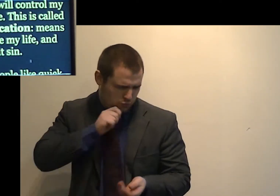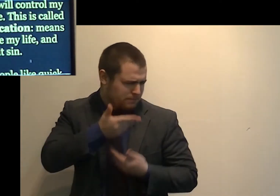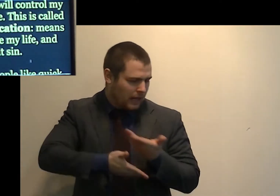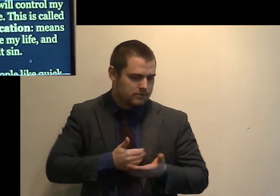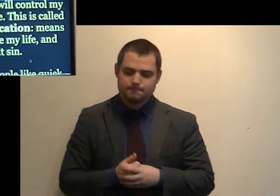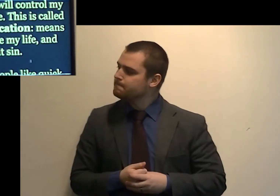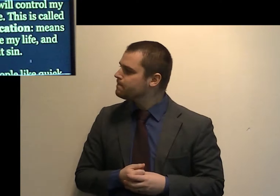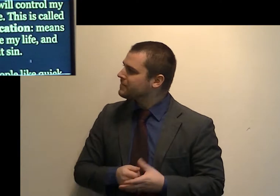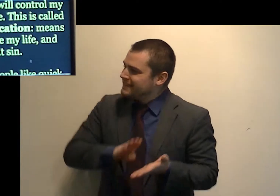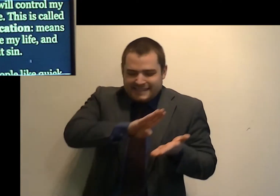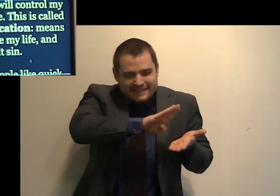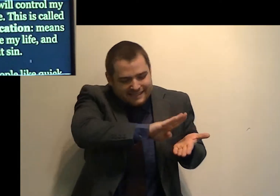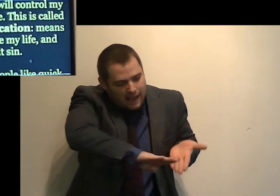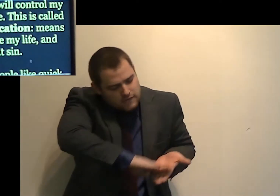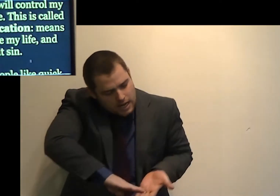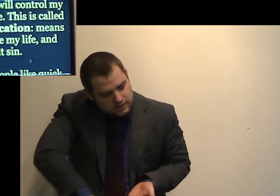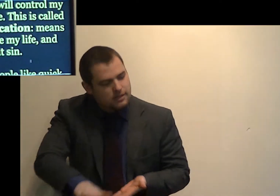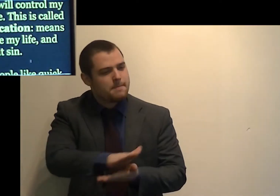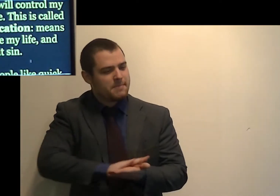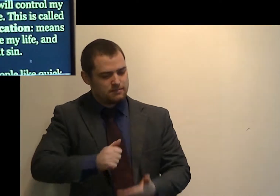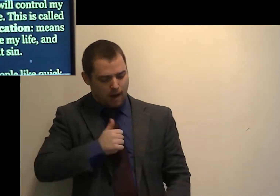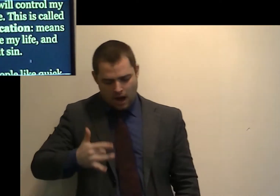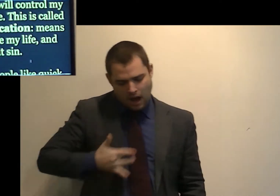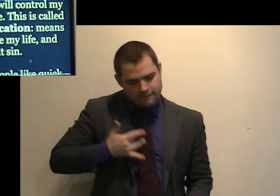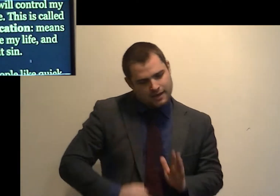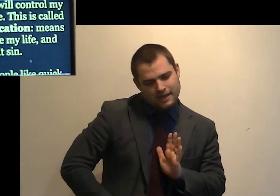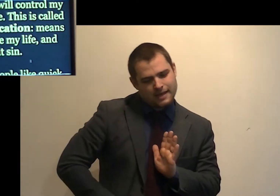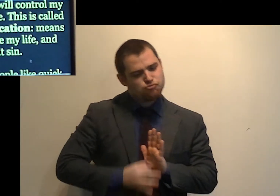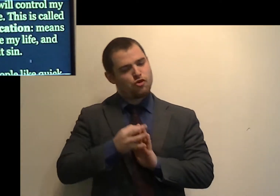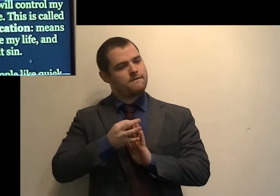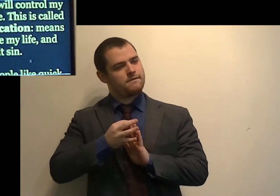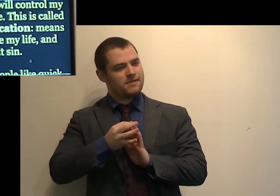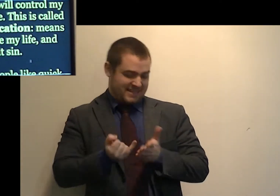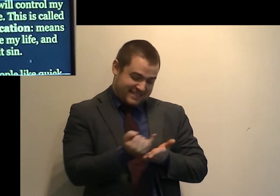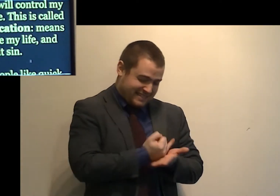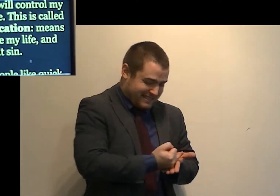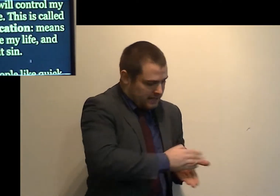This I improve my life and throw out sin.